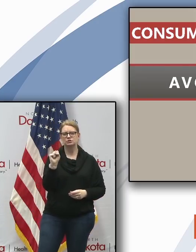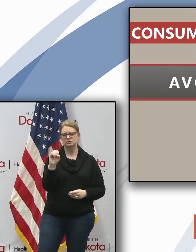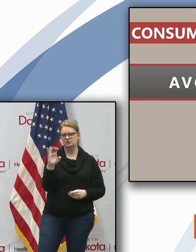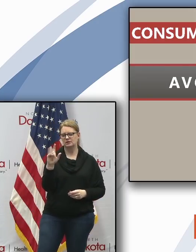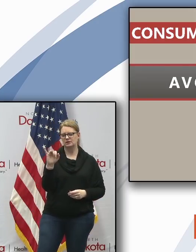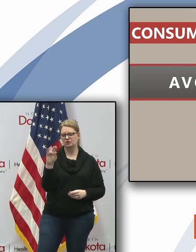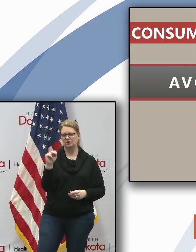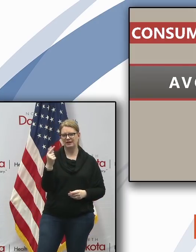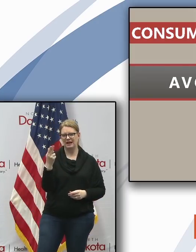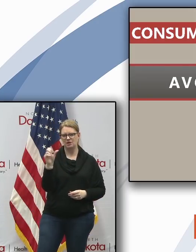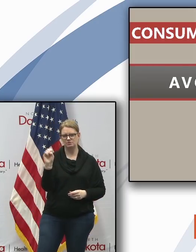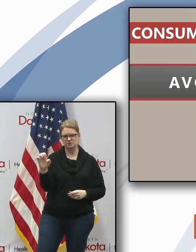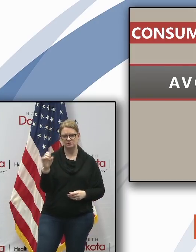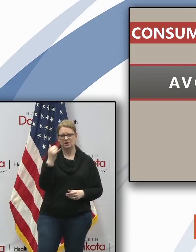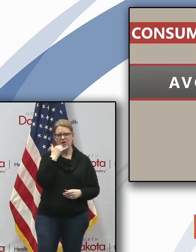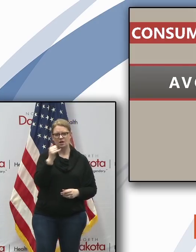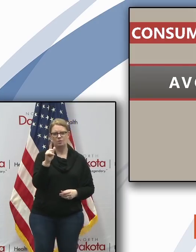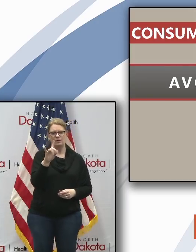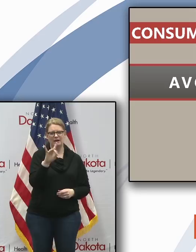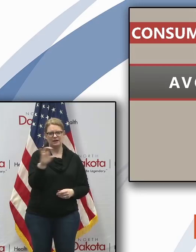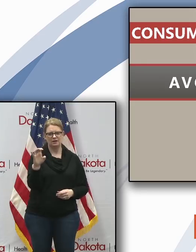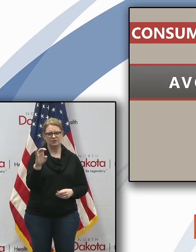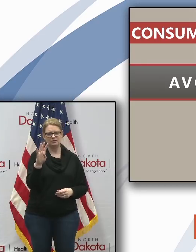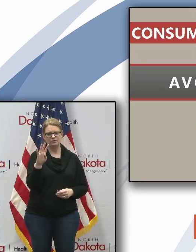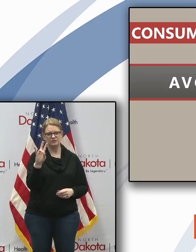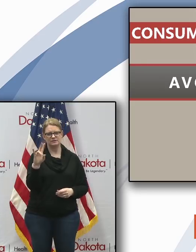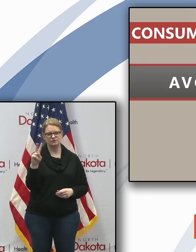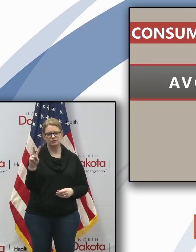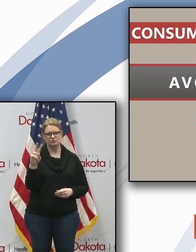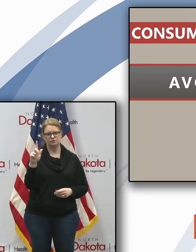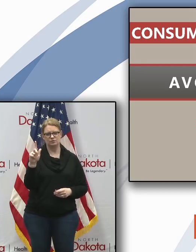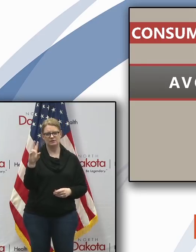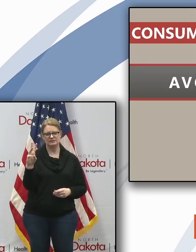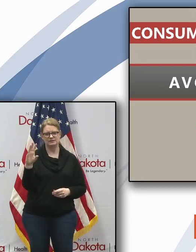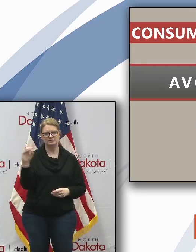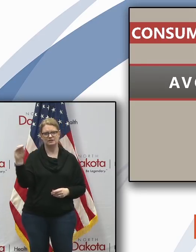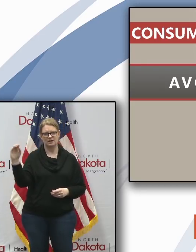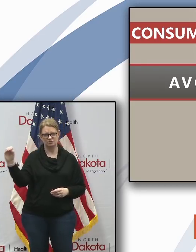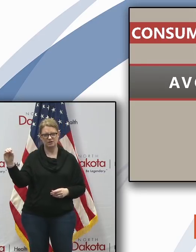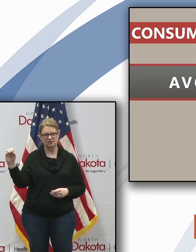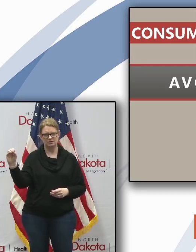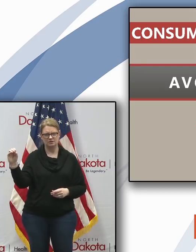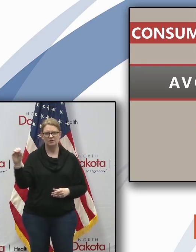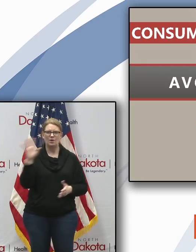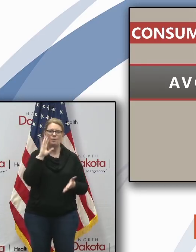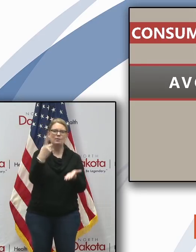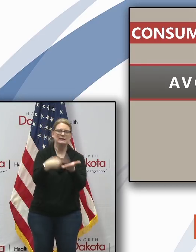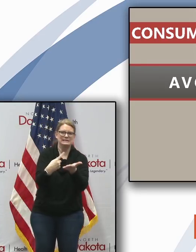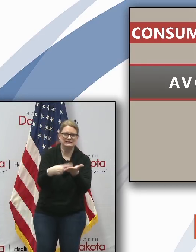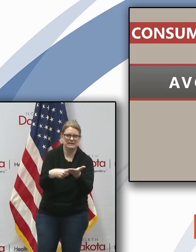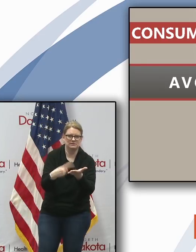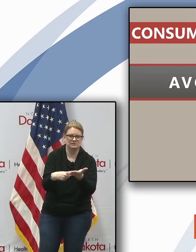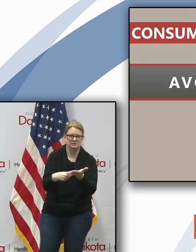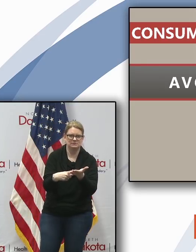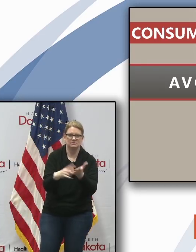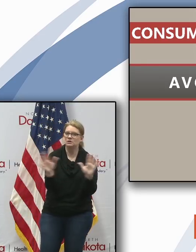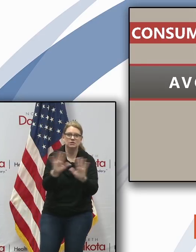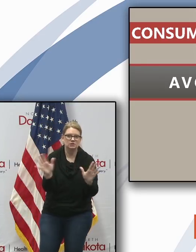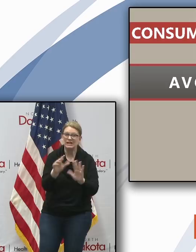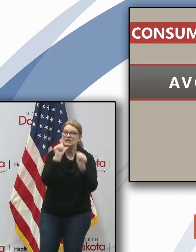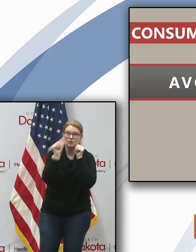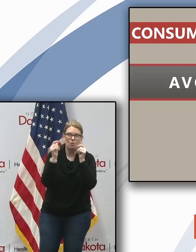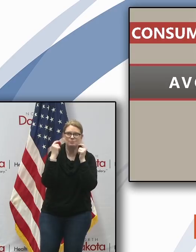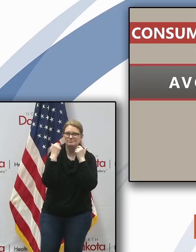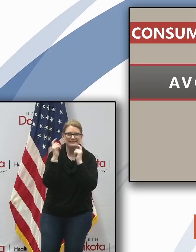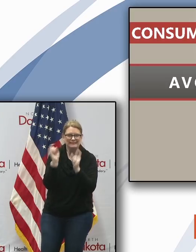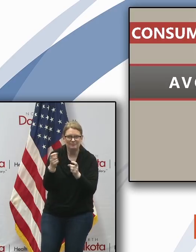1-800-472-2600 and we will talk you out of it and we will save you a lot of money if